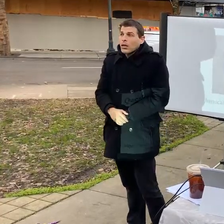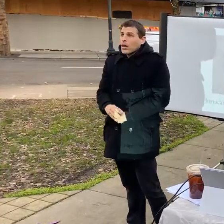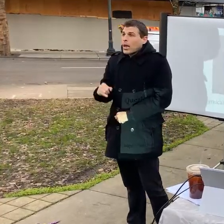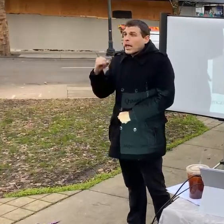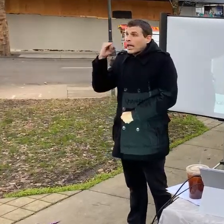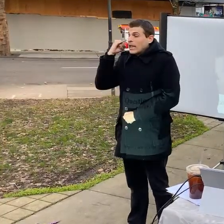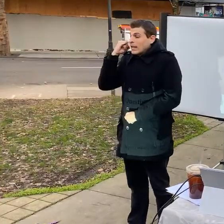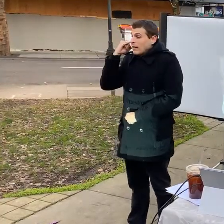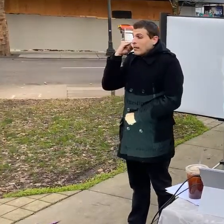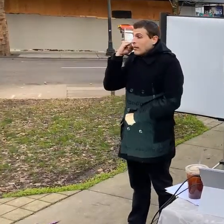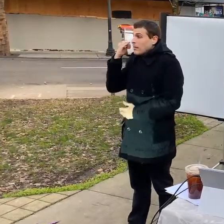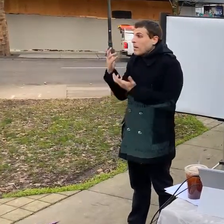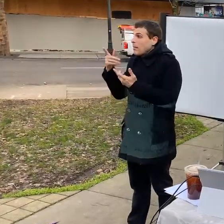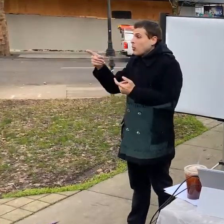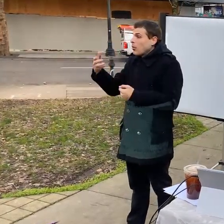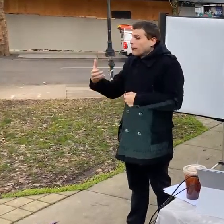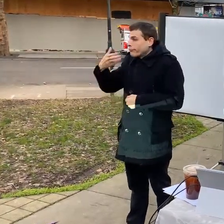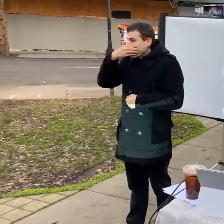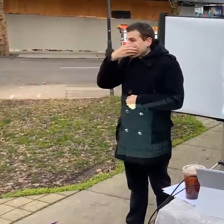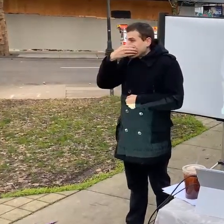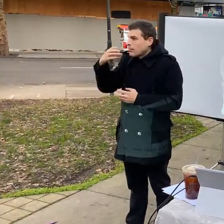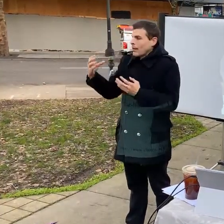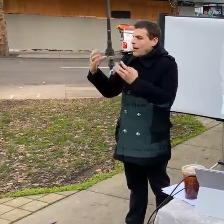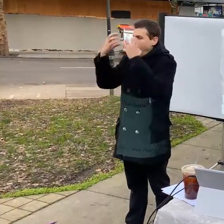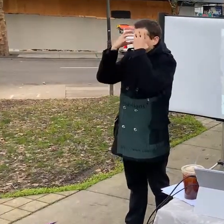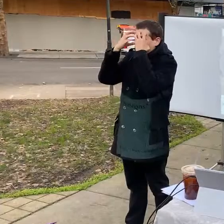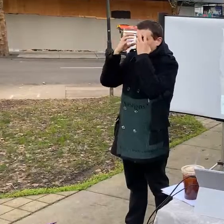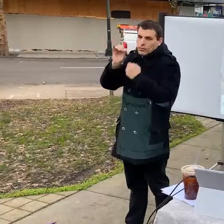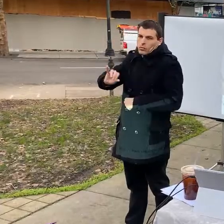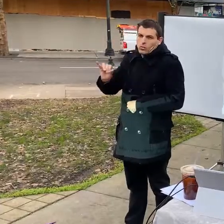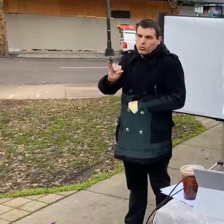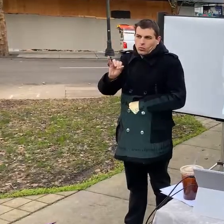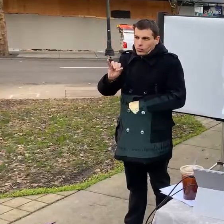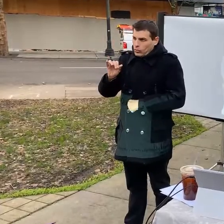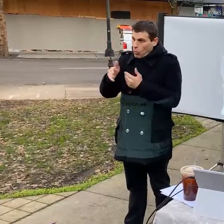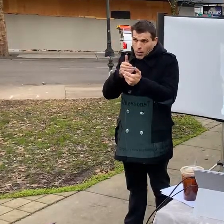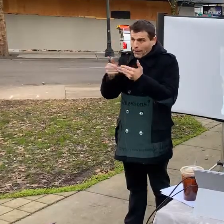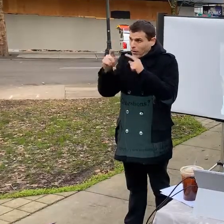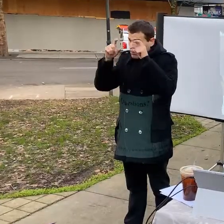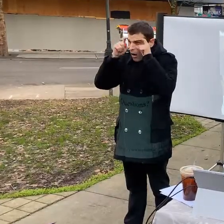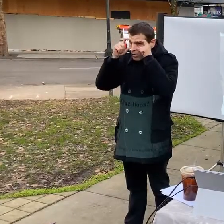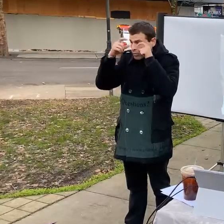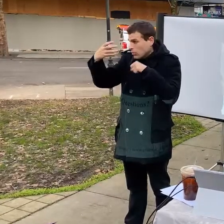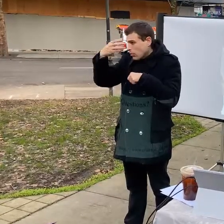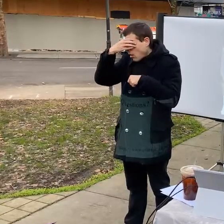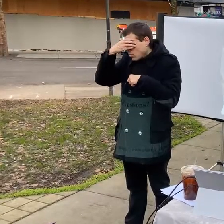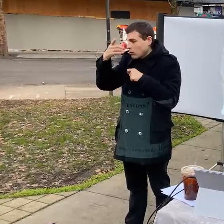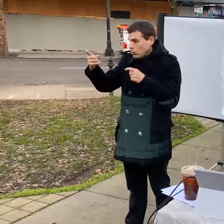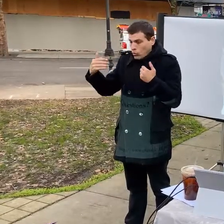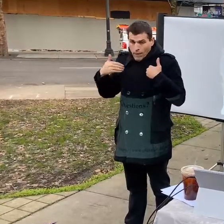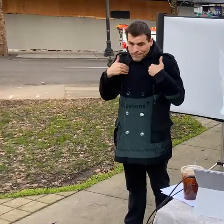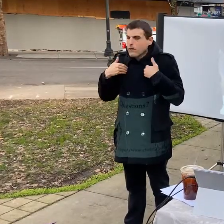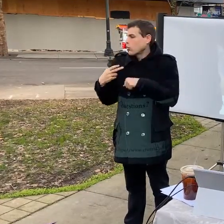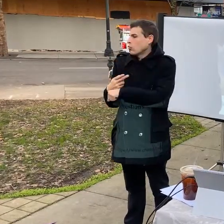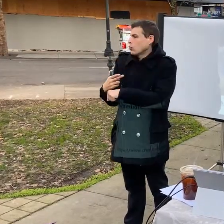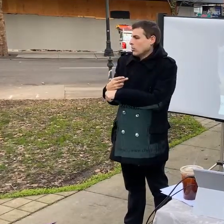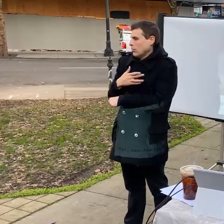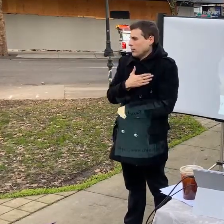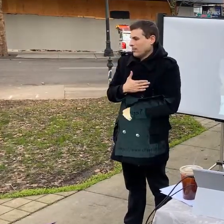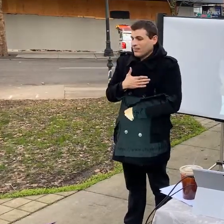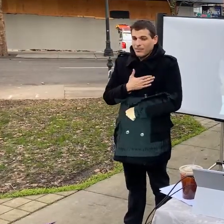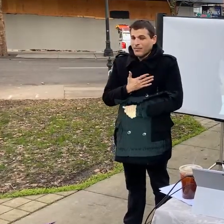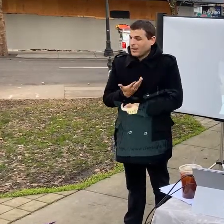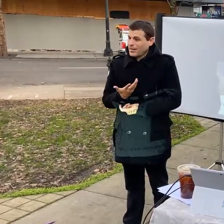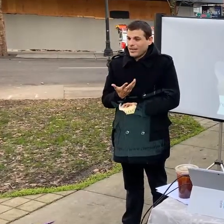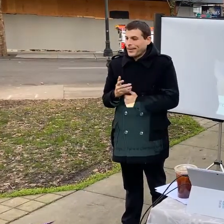a mouth covering definitely have something over your eyes so whatever kind of goggles you have but um again like i i don't think